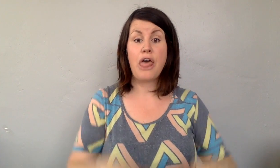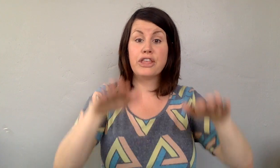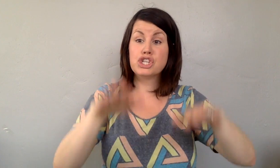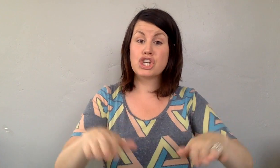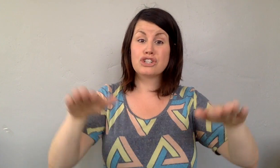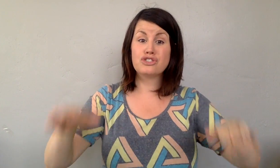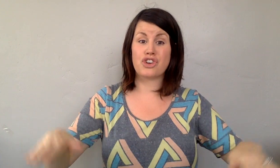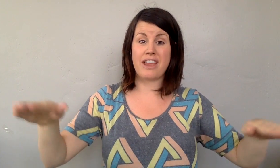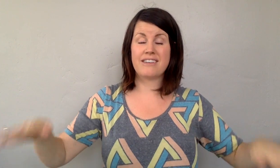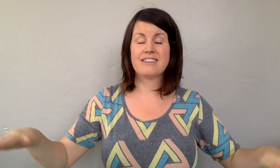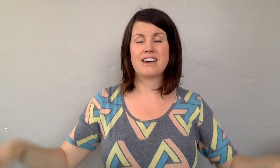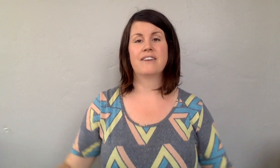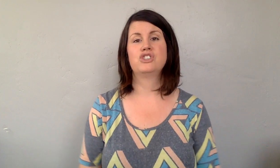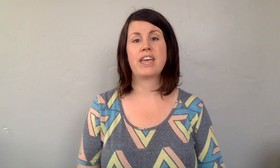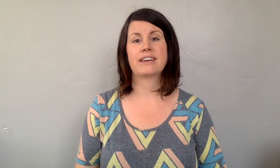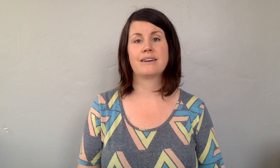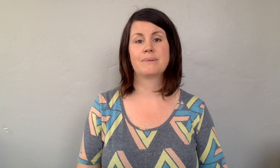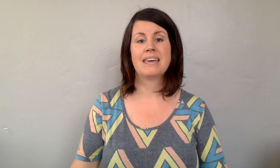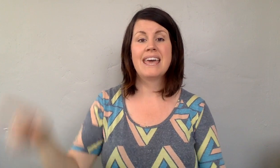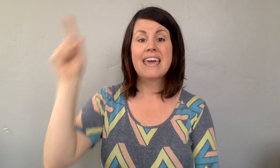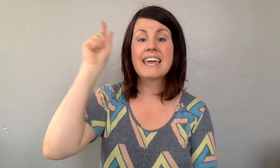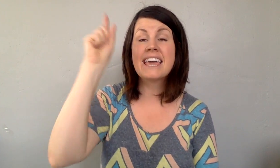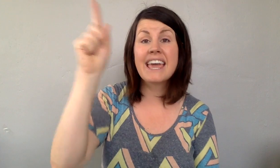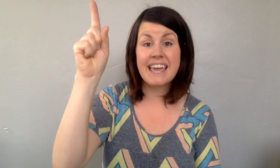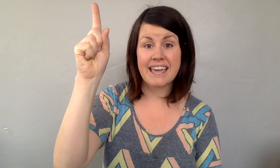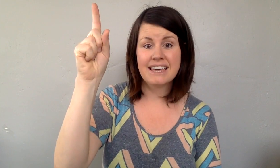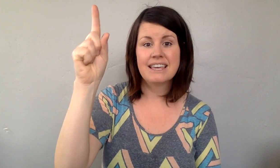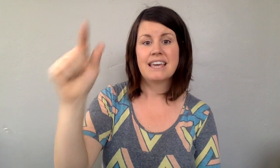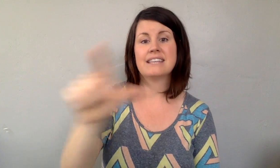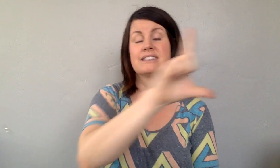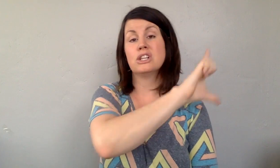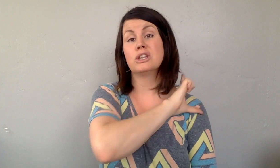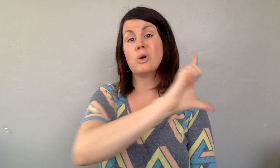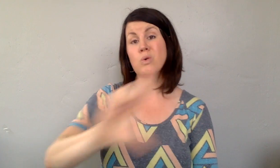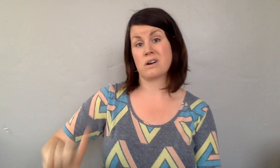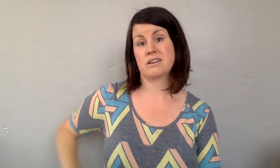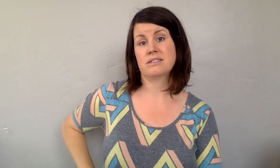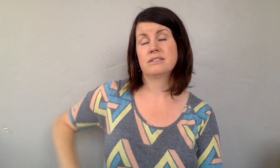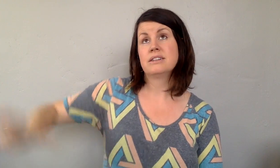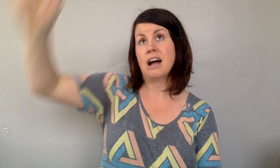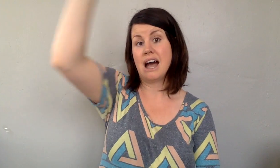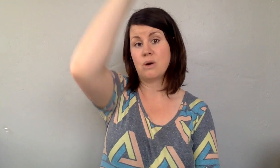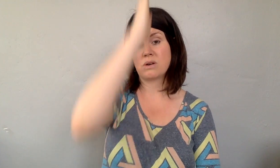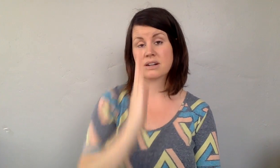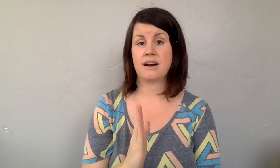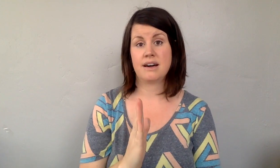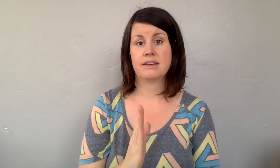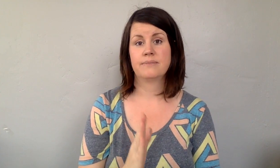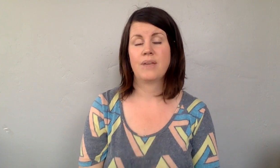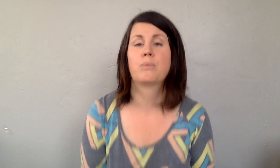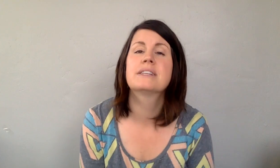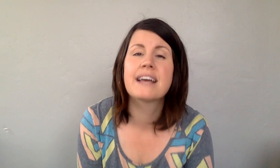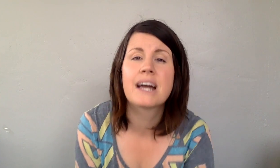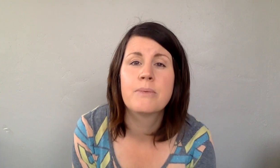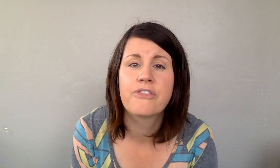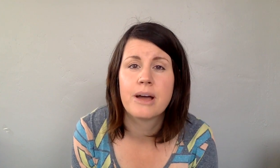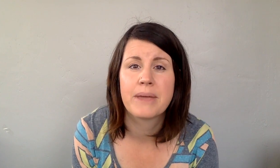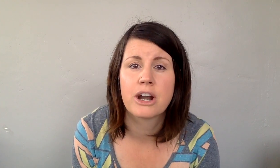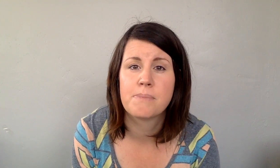the children of Jacob. He is the Lord our God. And where does that come from in our